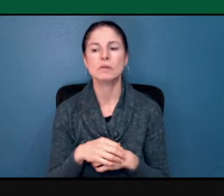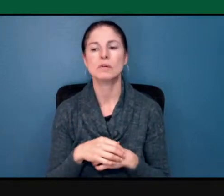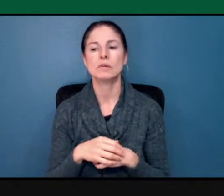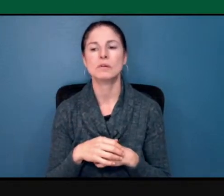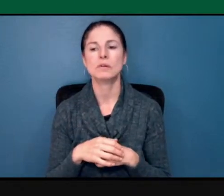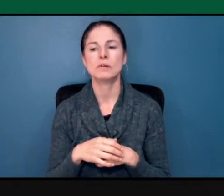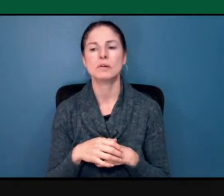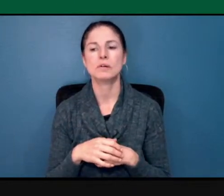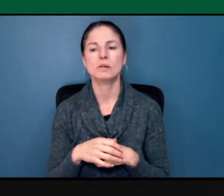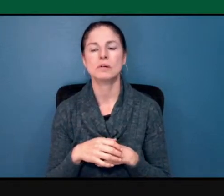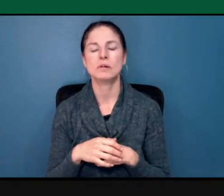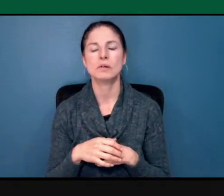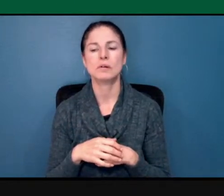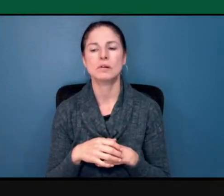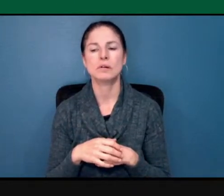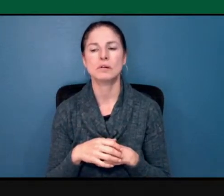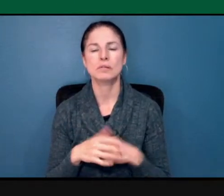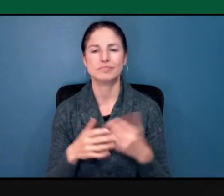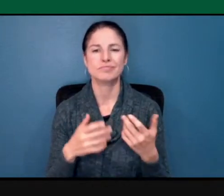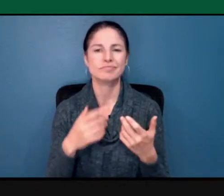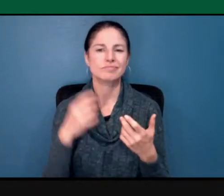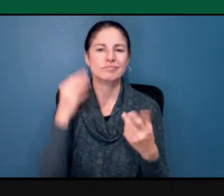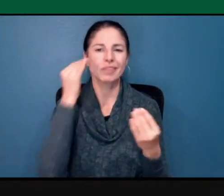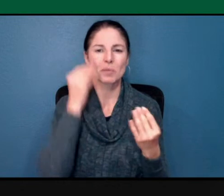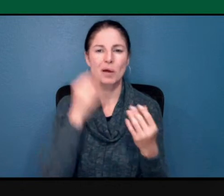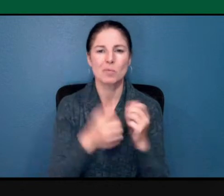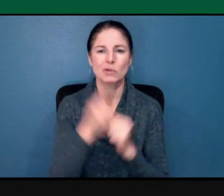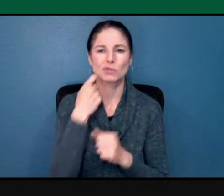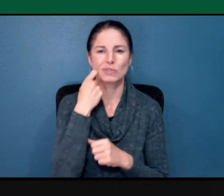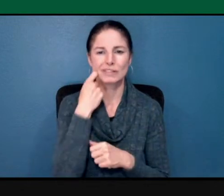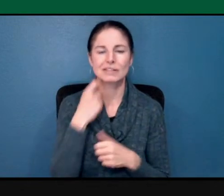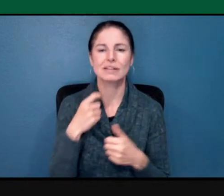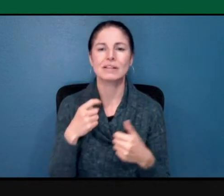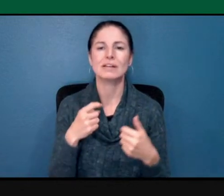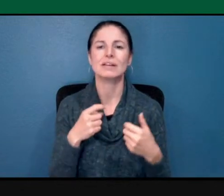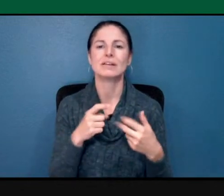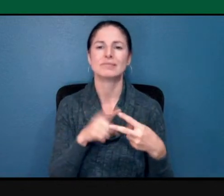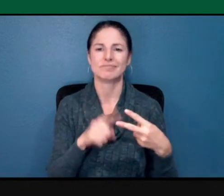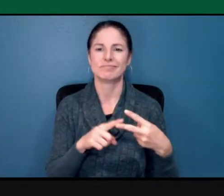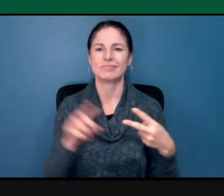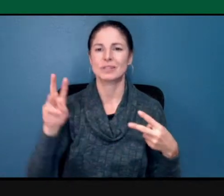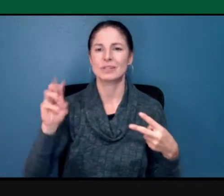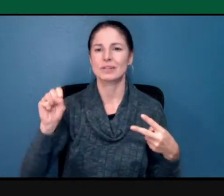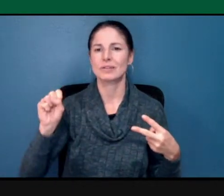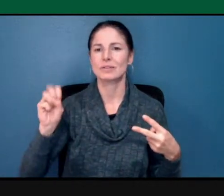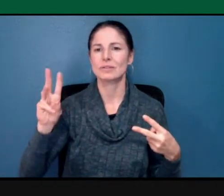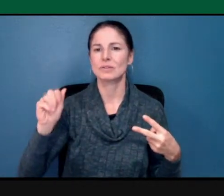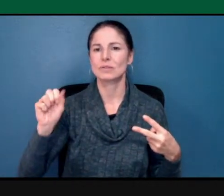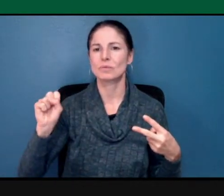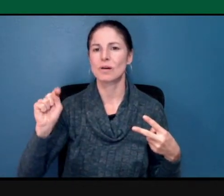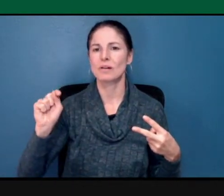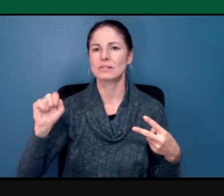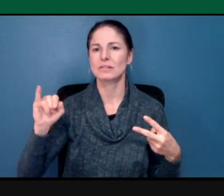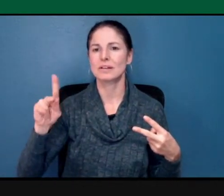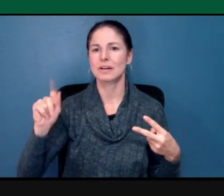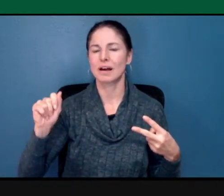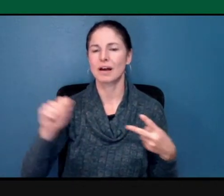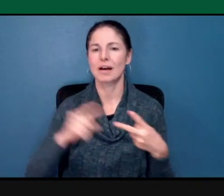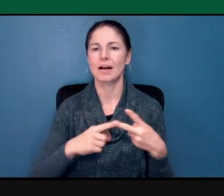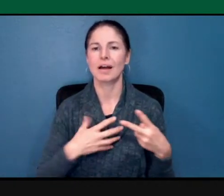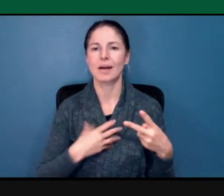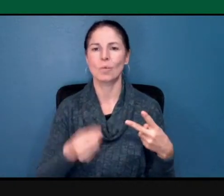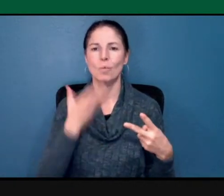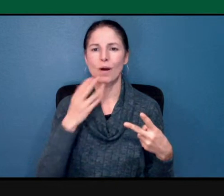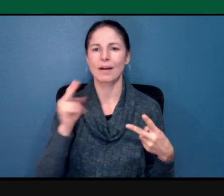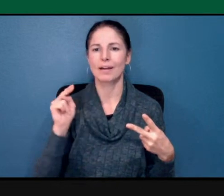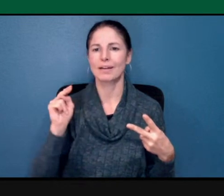most recent, which is the swastika and the words white pride nationwide in our arboretum. This is, I call